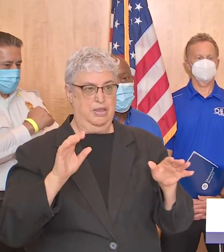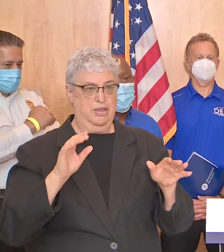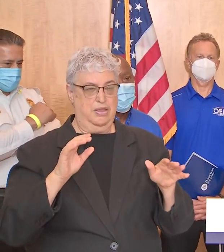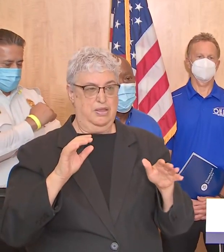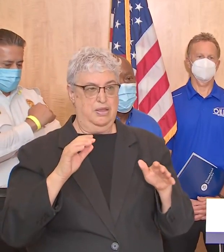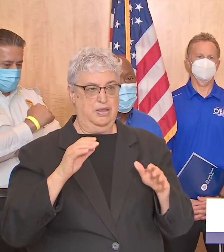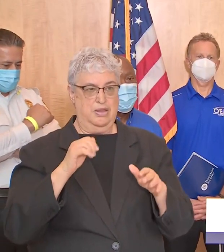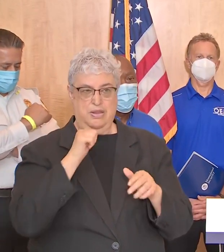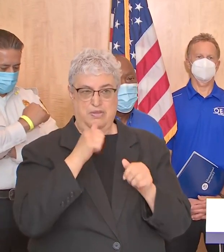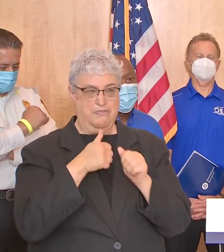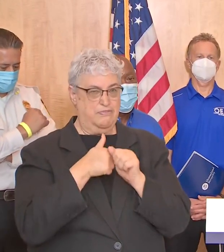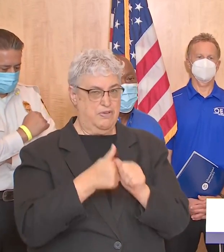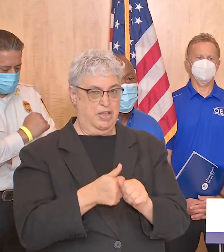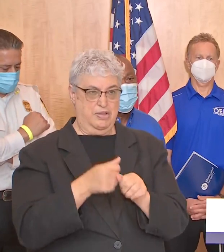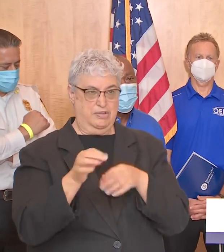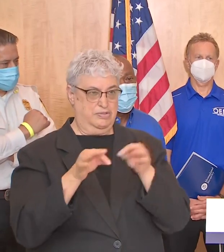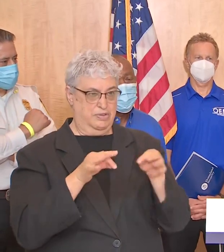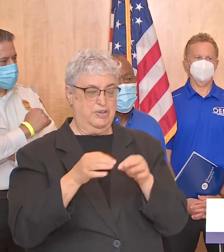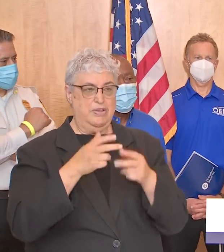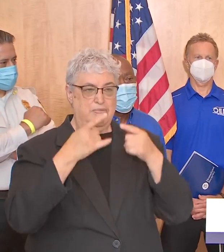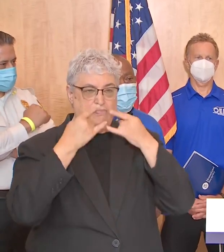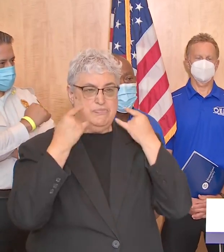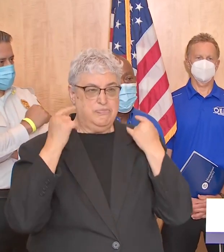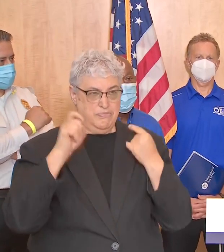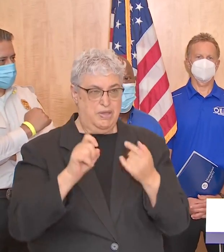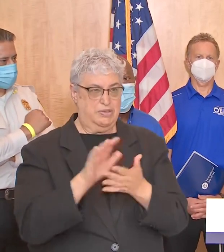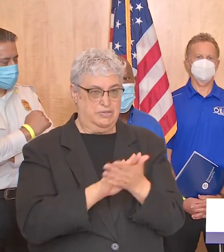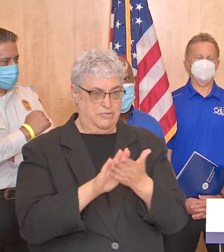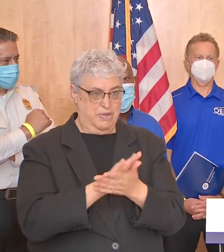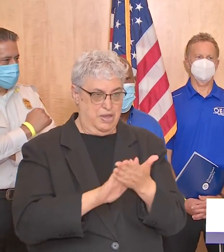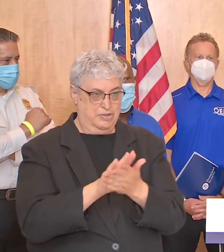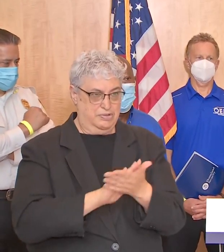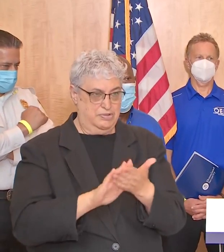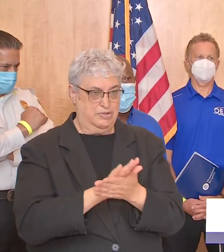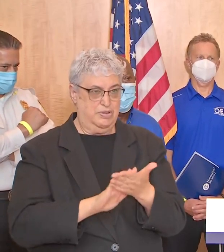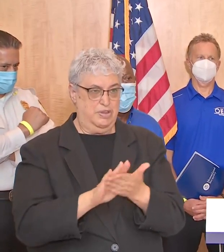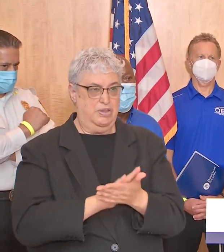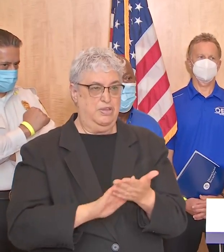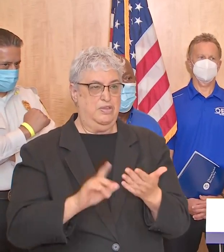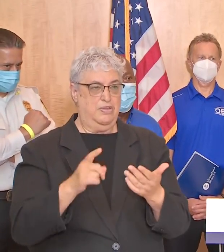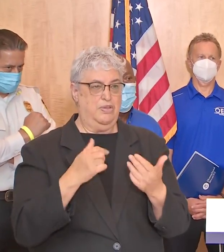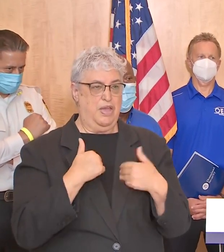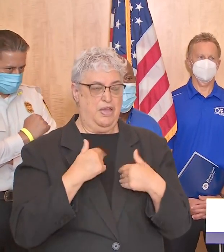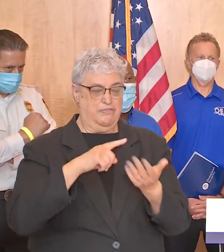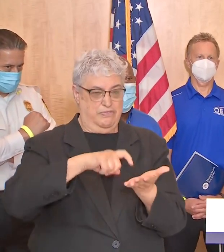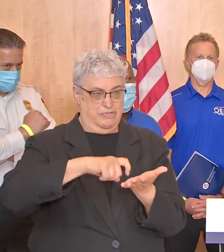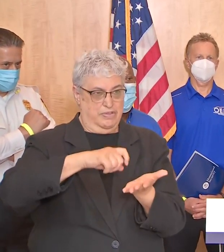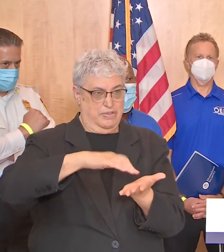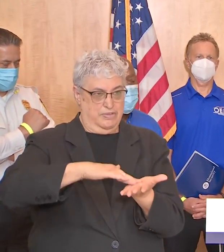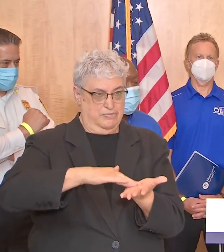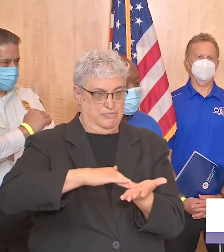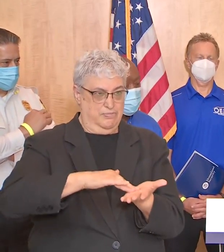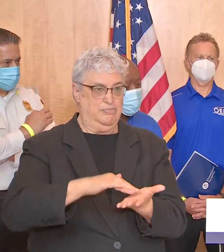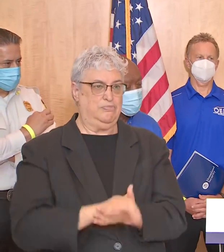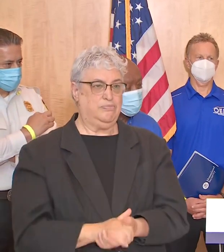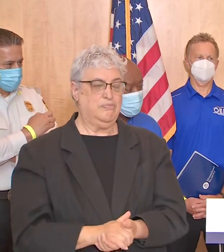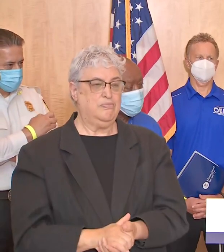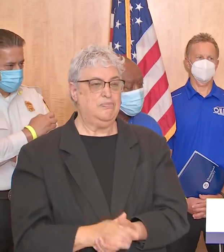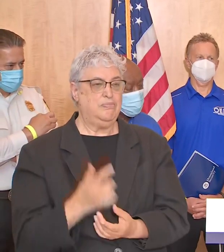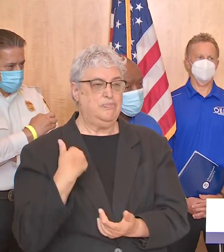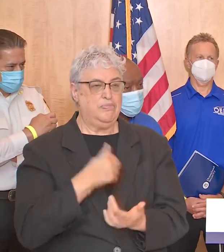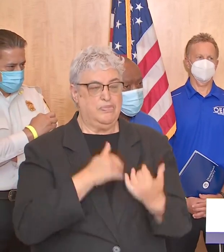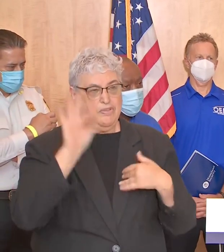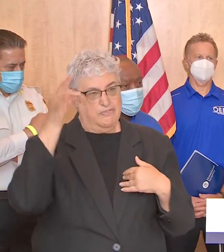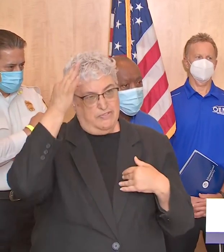disaster not following the instructions of a mask washing your hands and making sure that you have sanitizer so mayor we're here as a federal